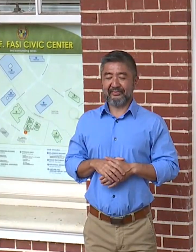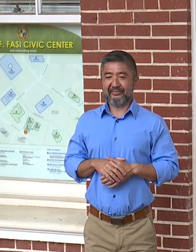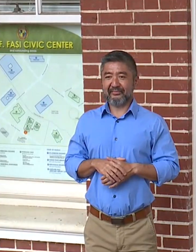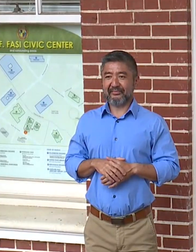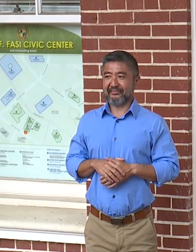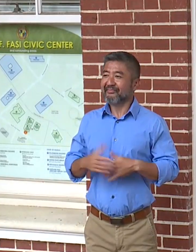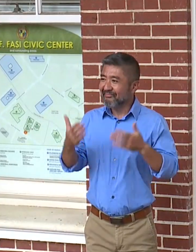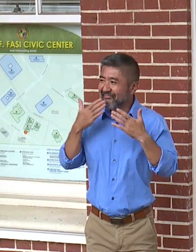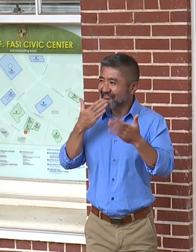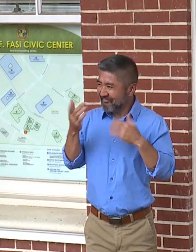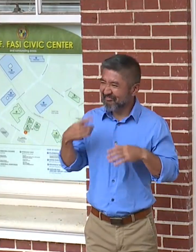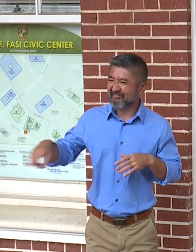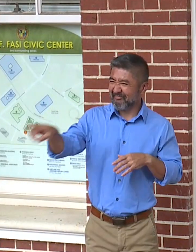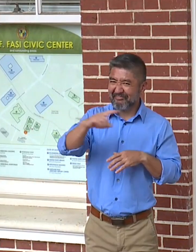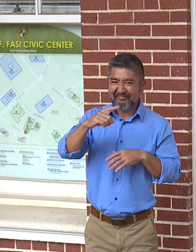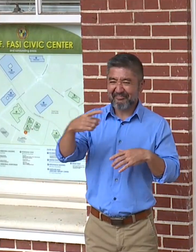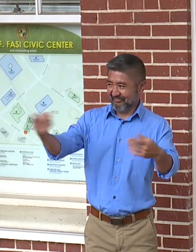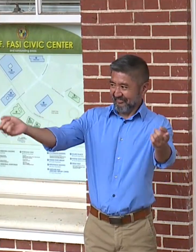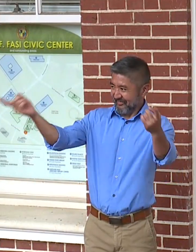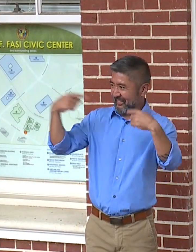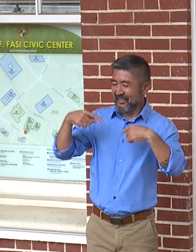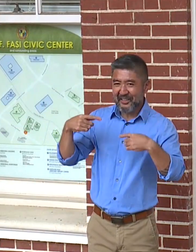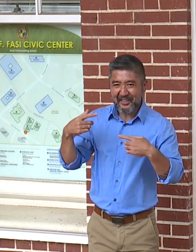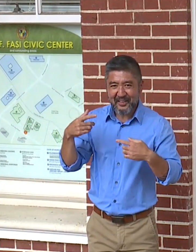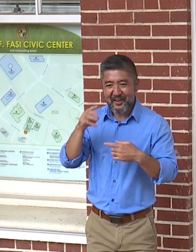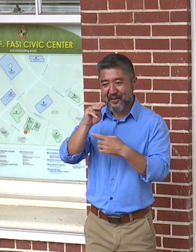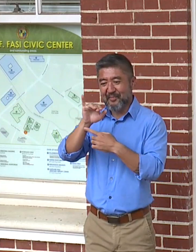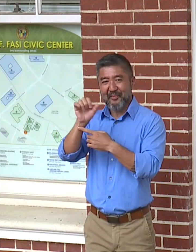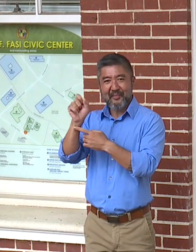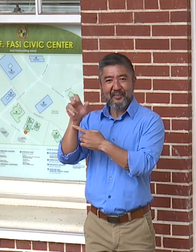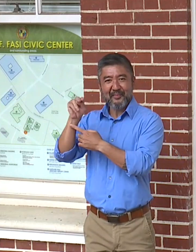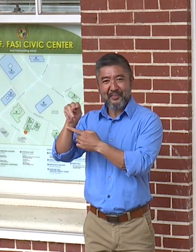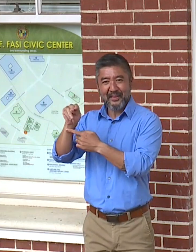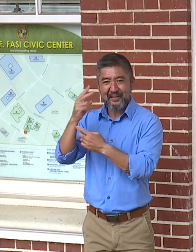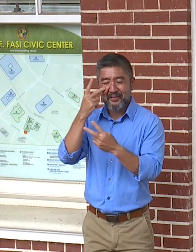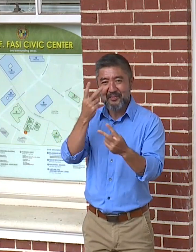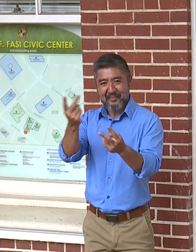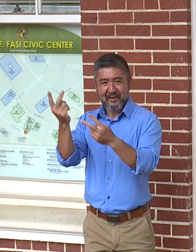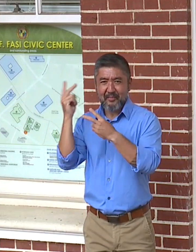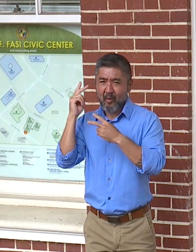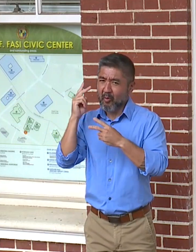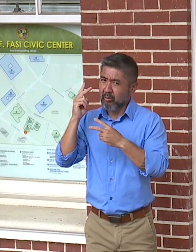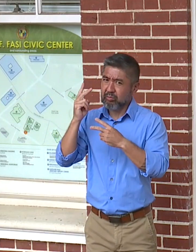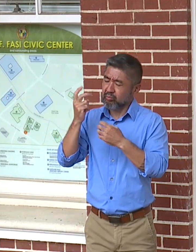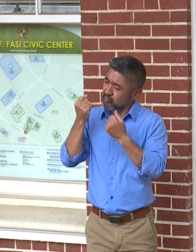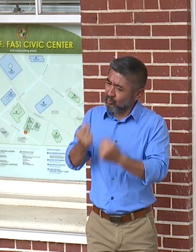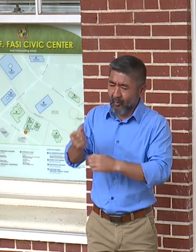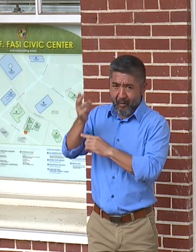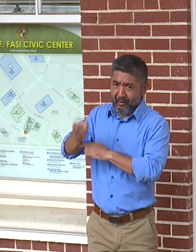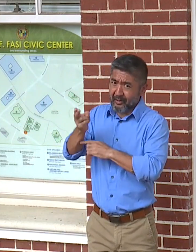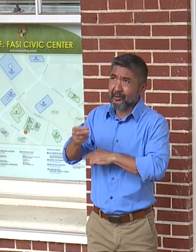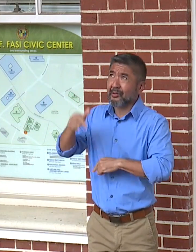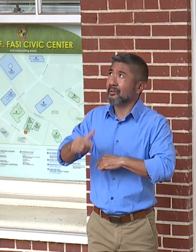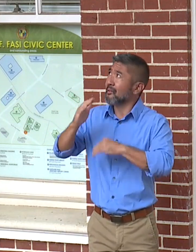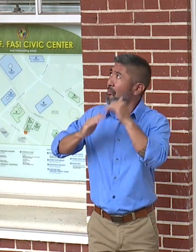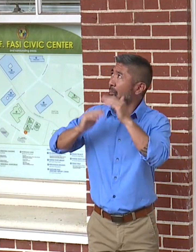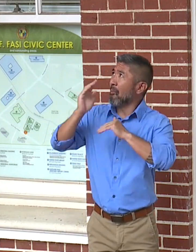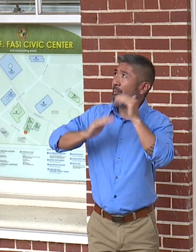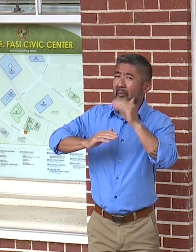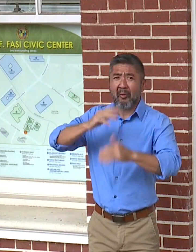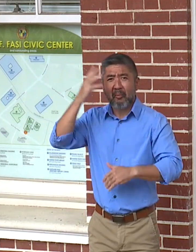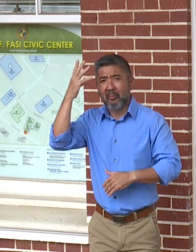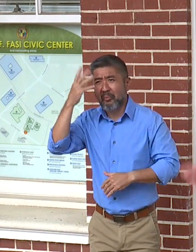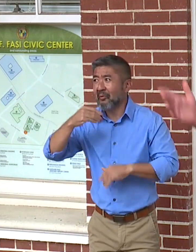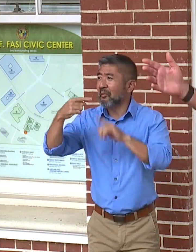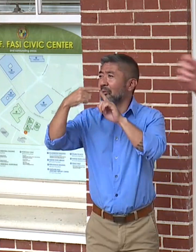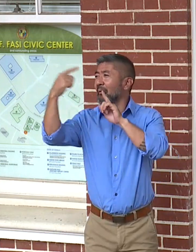Well I want to thank everyone for coming down here to Mission Memorial. Very historic building, beautiful building, right across from the